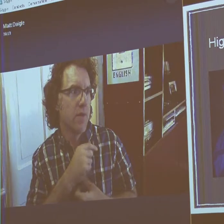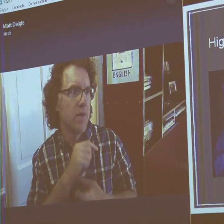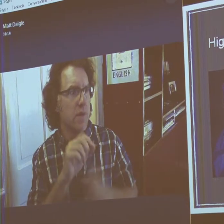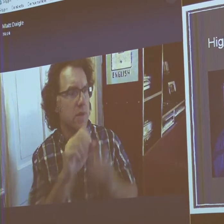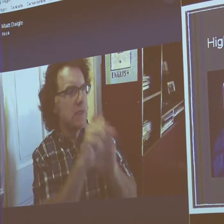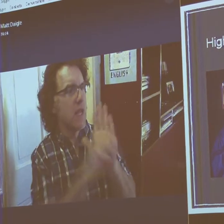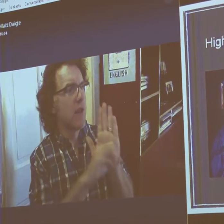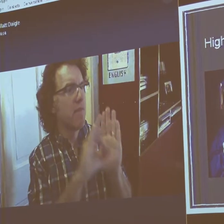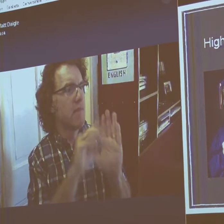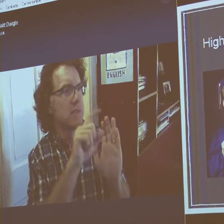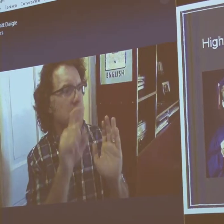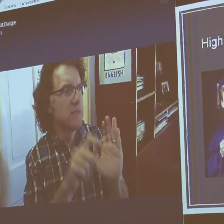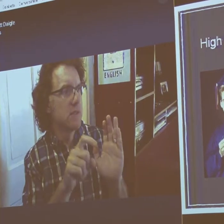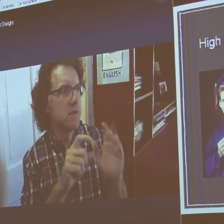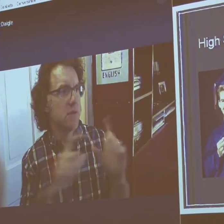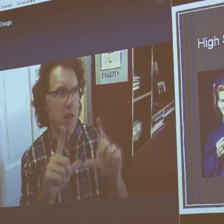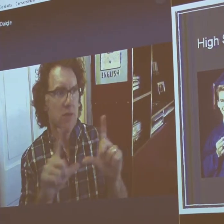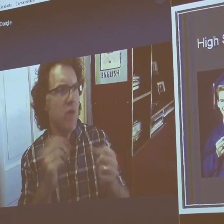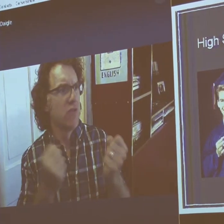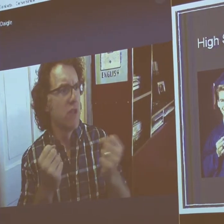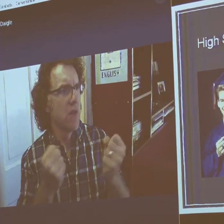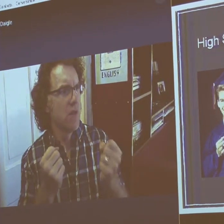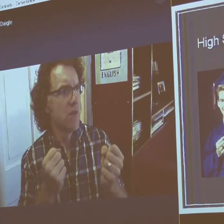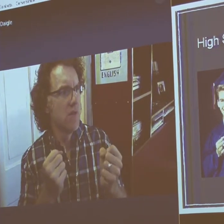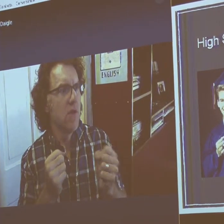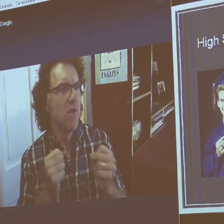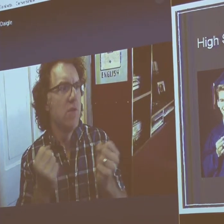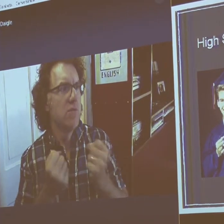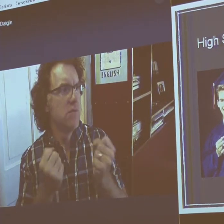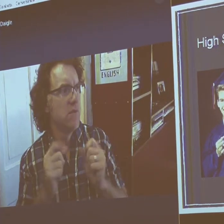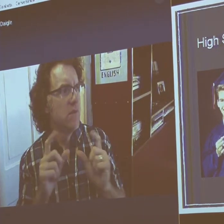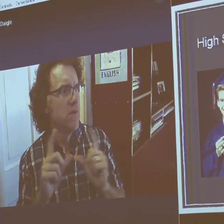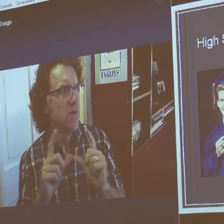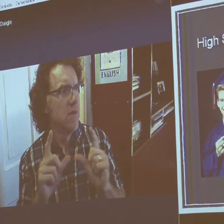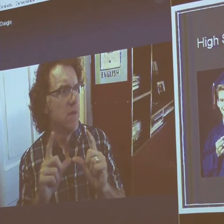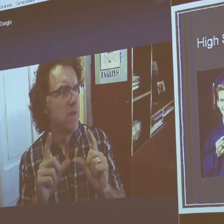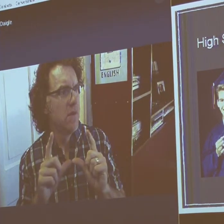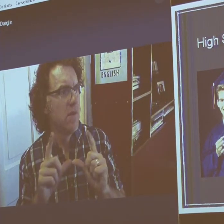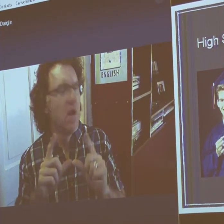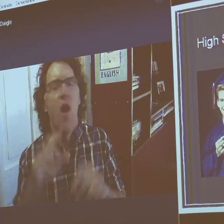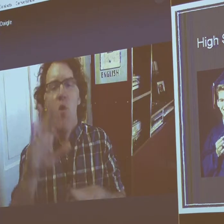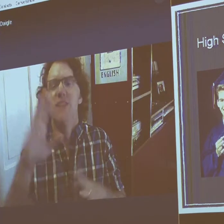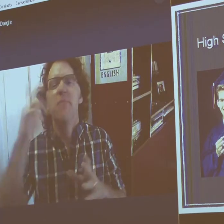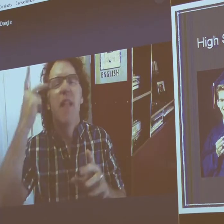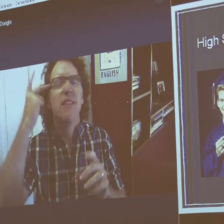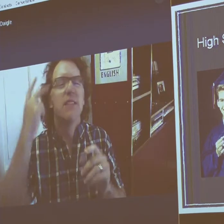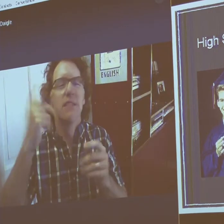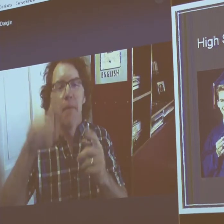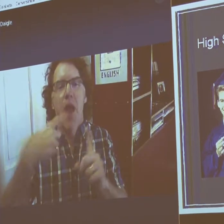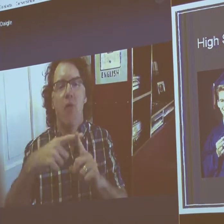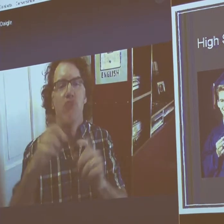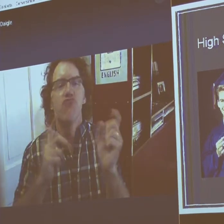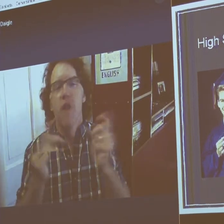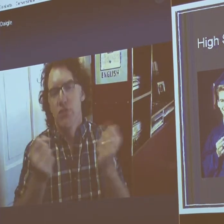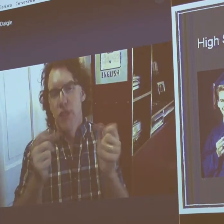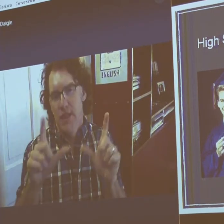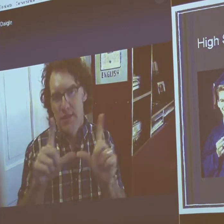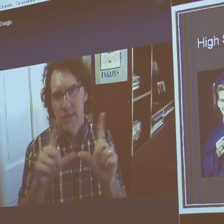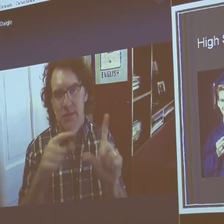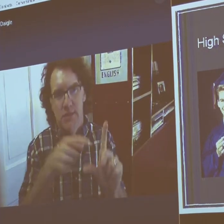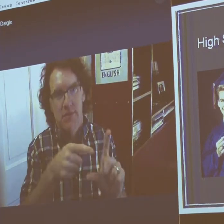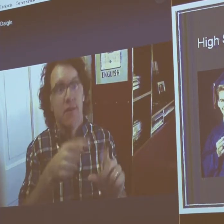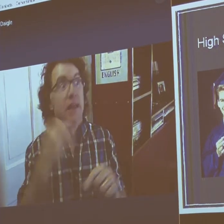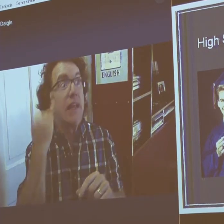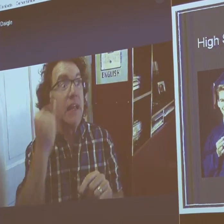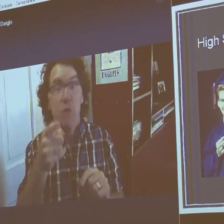whether or not young students should get, like, it was a political